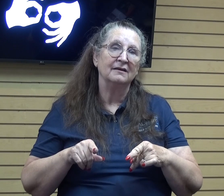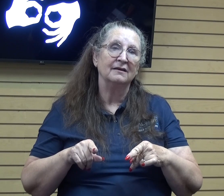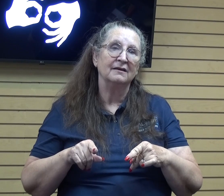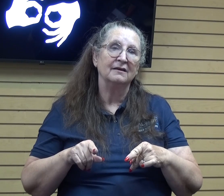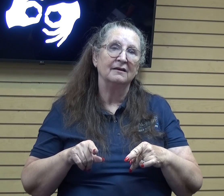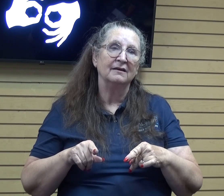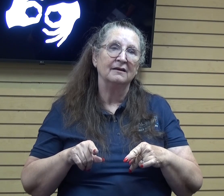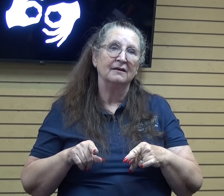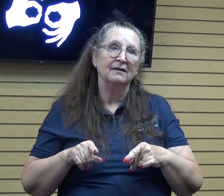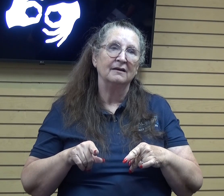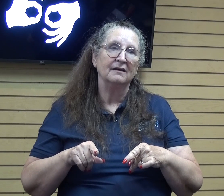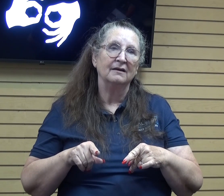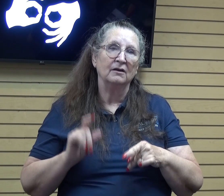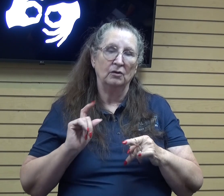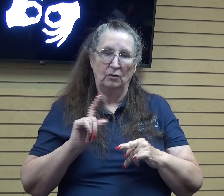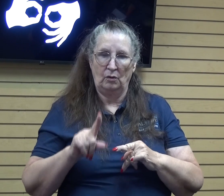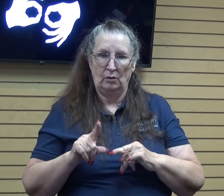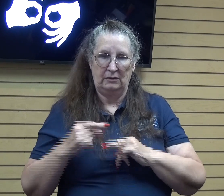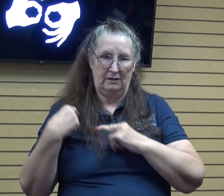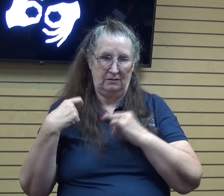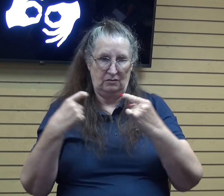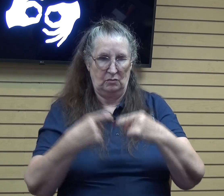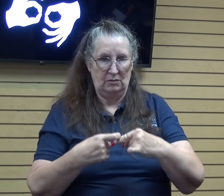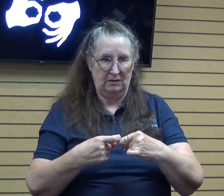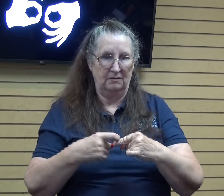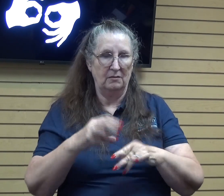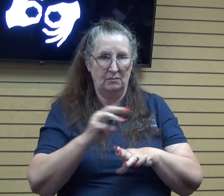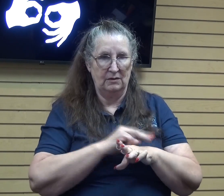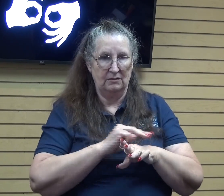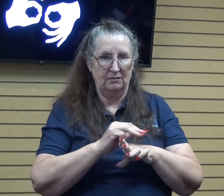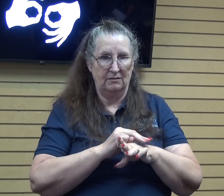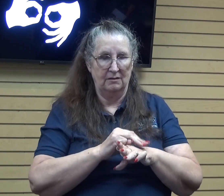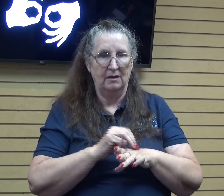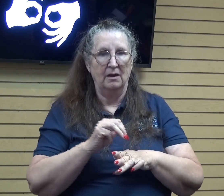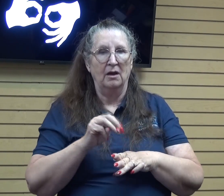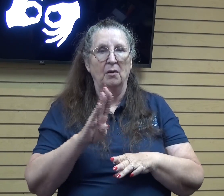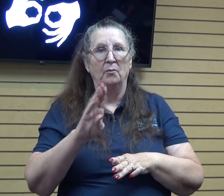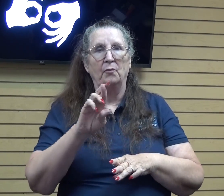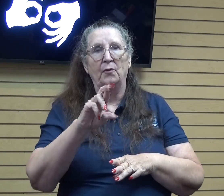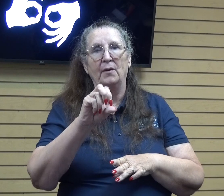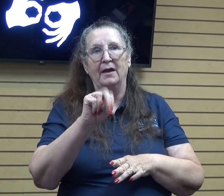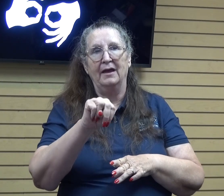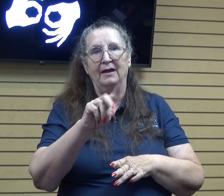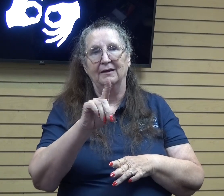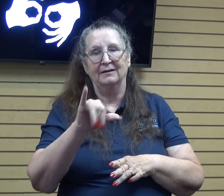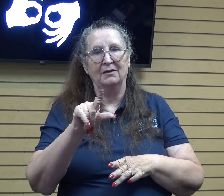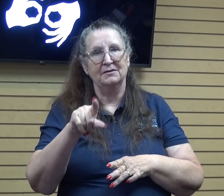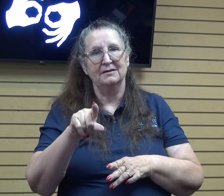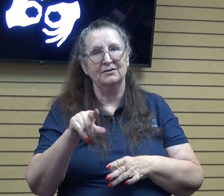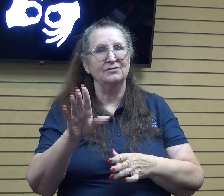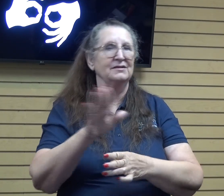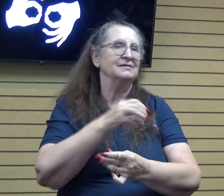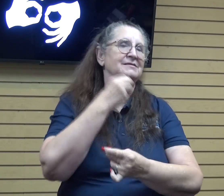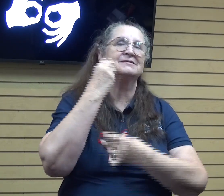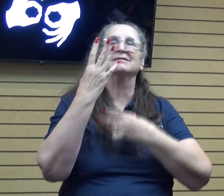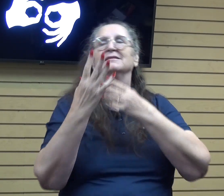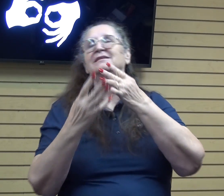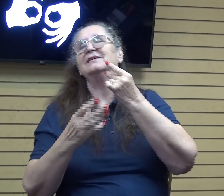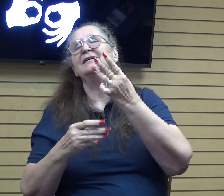in this Mexico trip that you know the mission trip that we did and Brandy was there and Brandy is really singing all day no kidding when she said